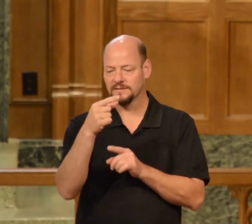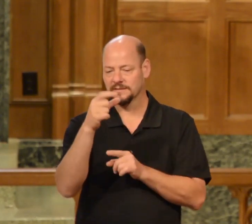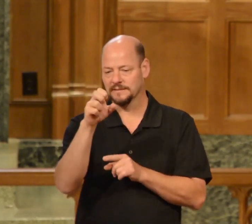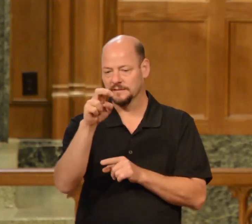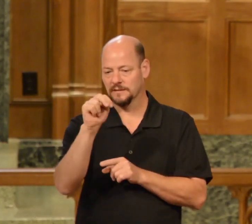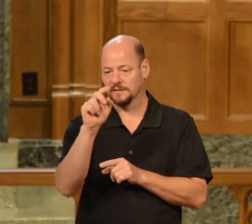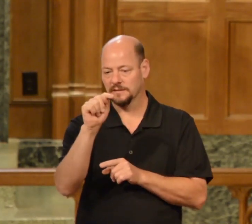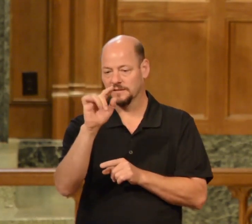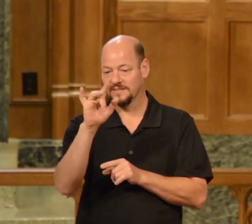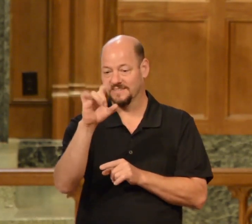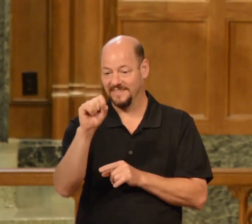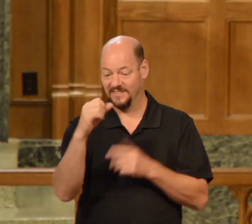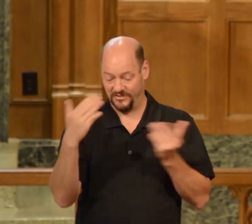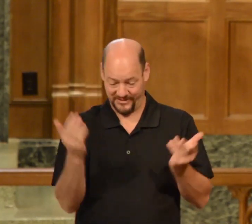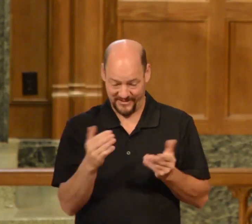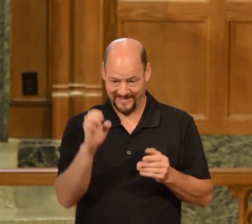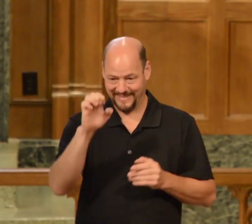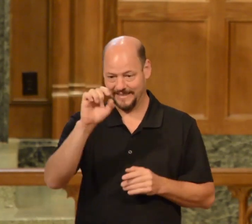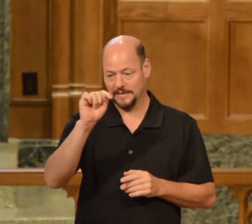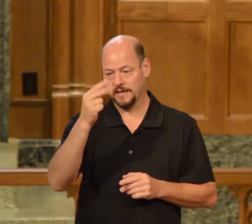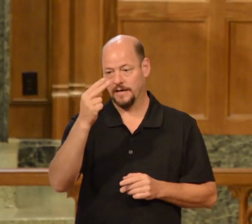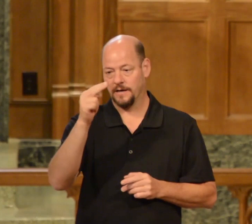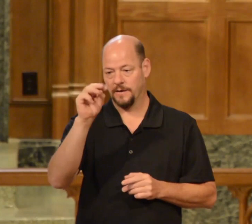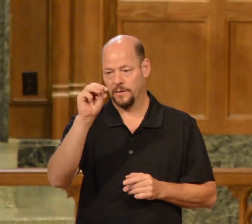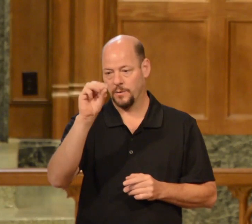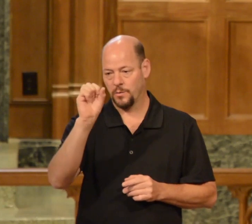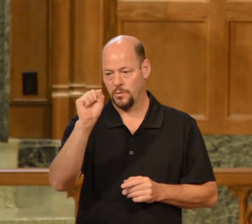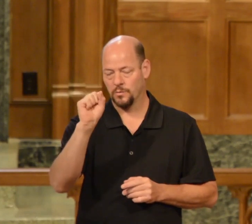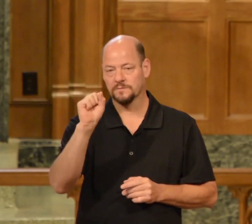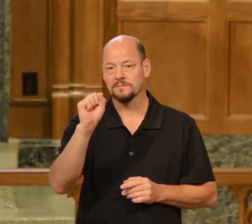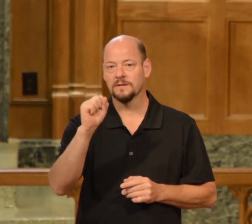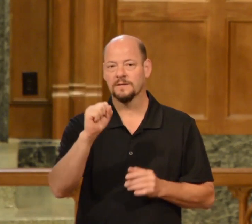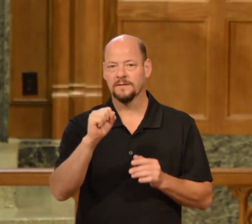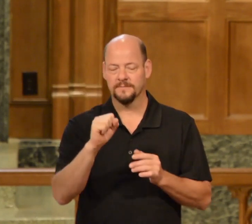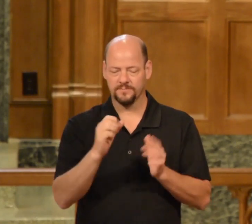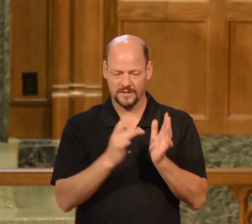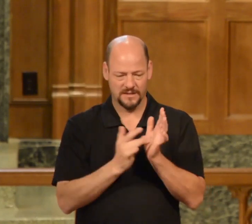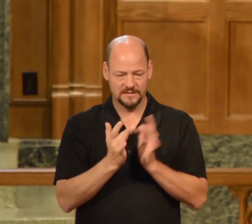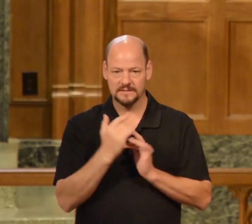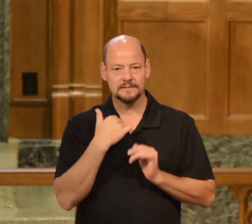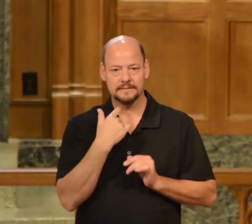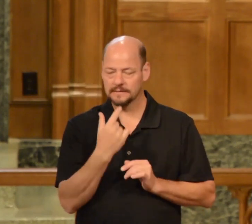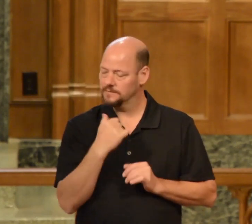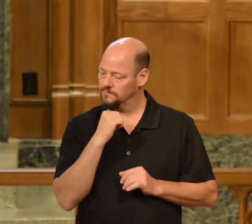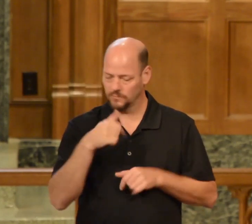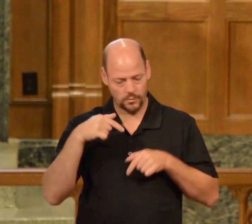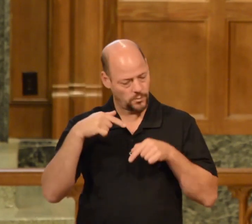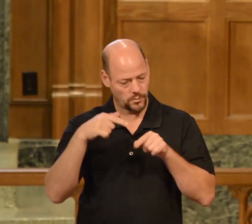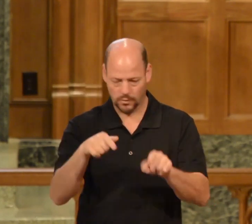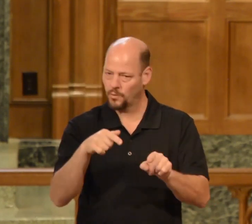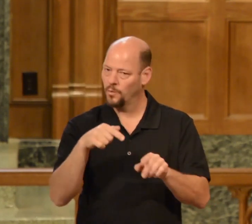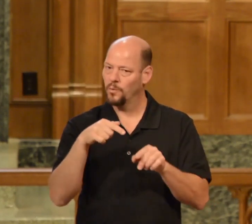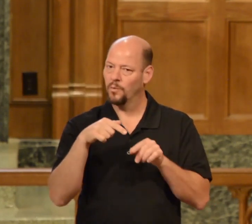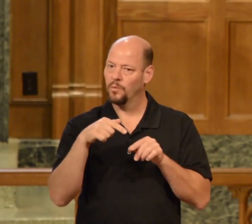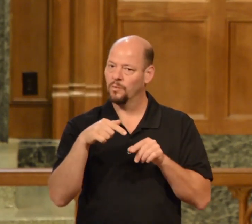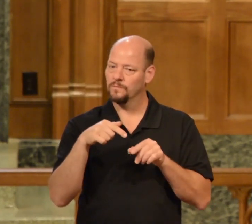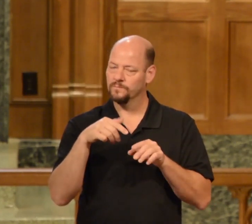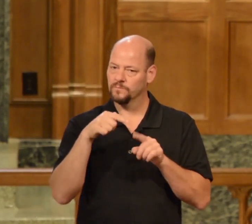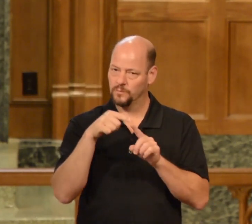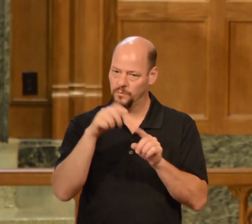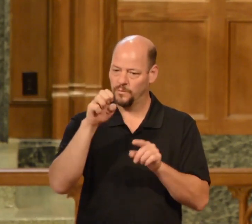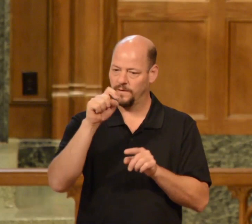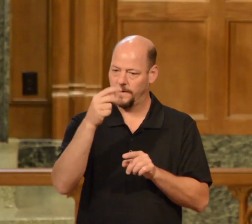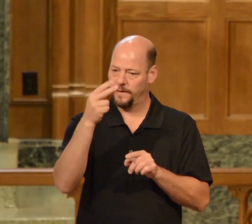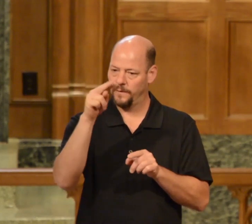Jesus says here, Don't go into the way of the ethnos, but in Matthew 28,